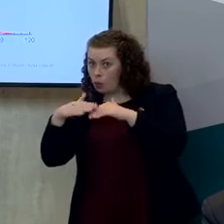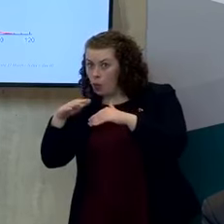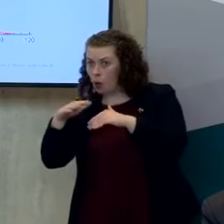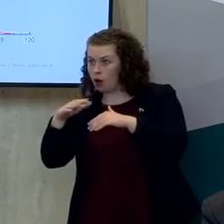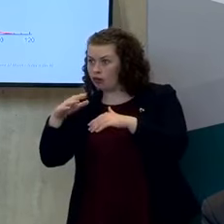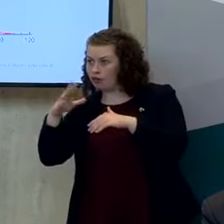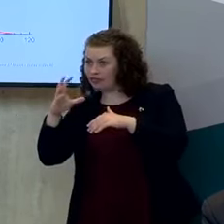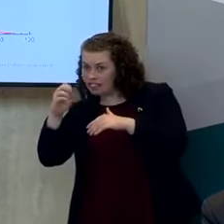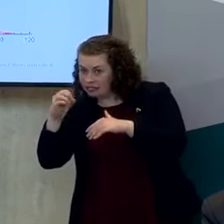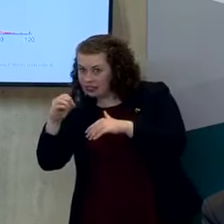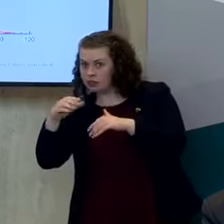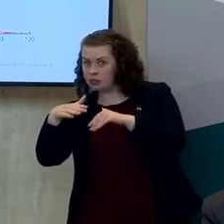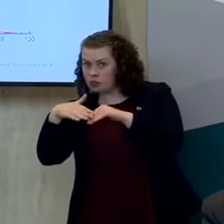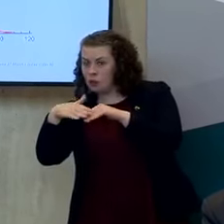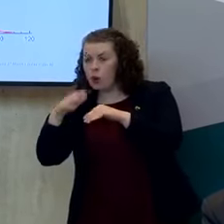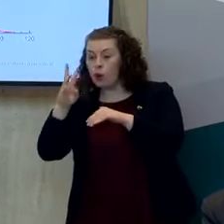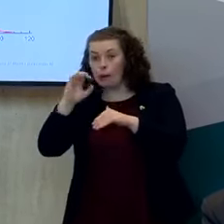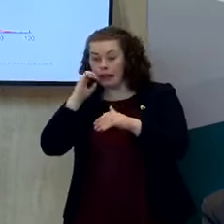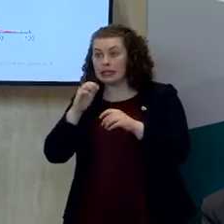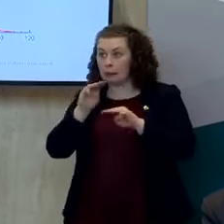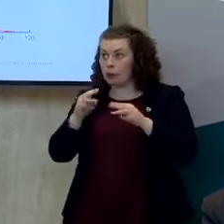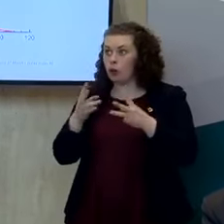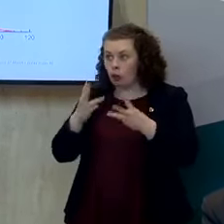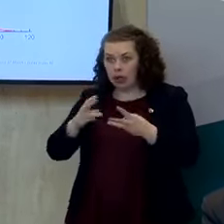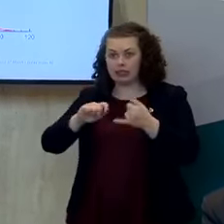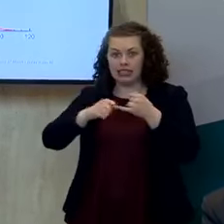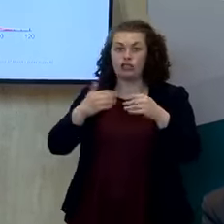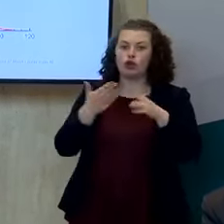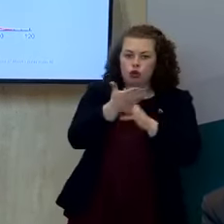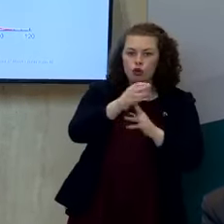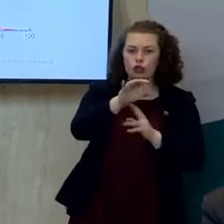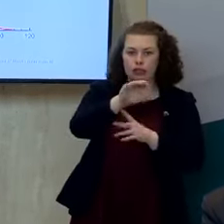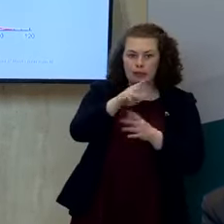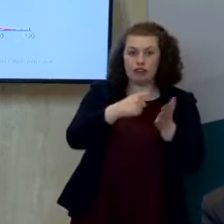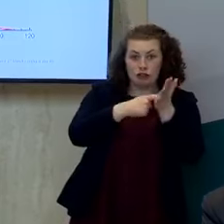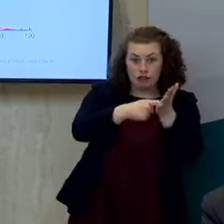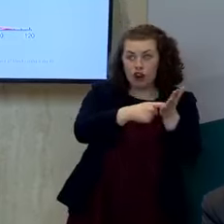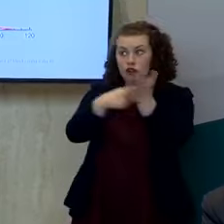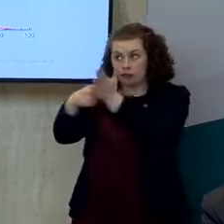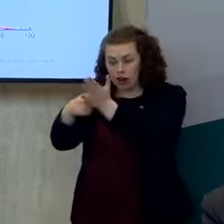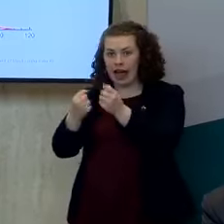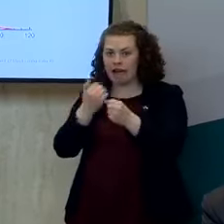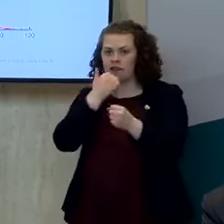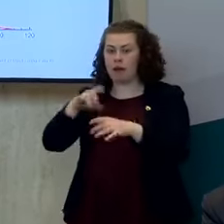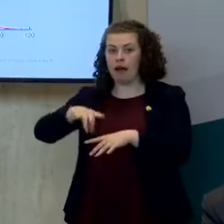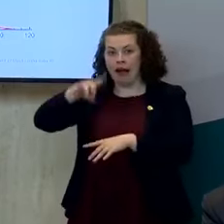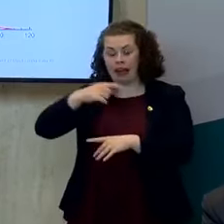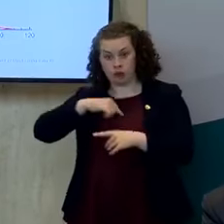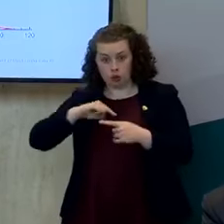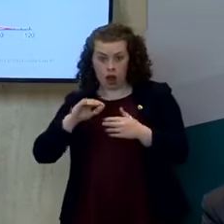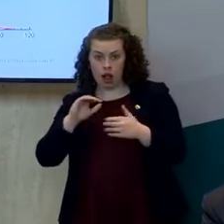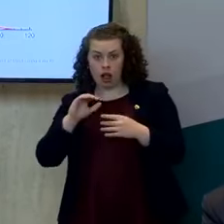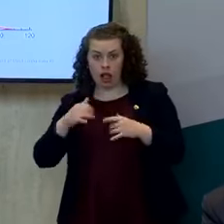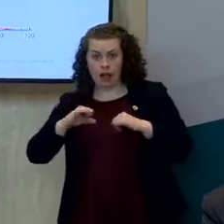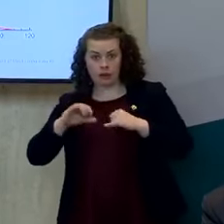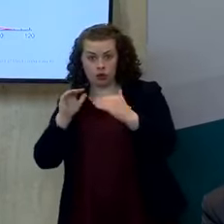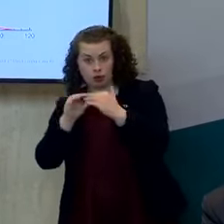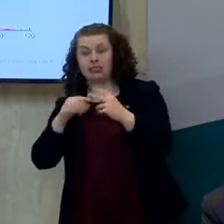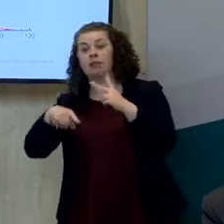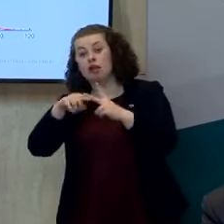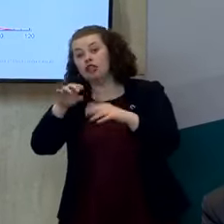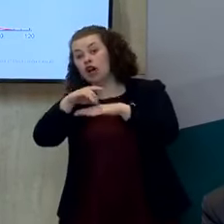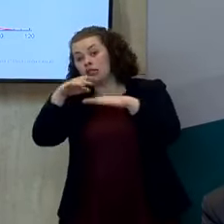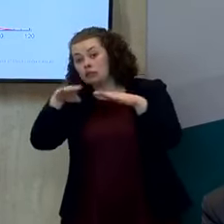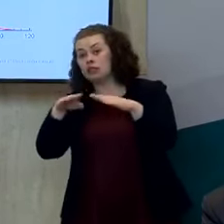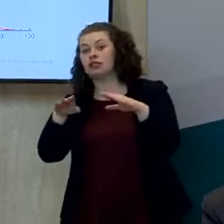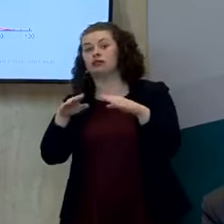accommodate all the demand coming through that helping system from gps out in the community and we have the capacity within hospitals to accommodate demand for testing in